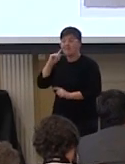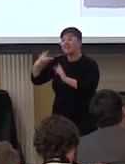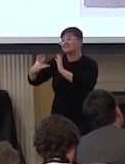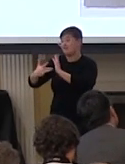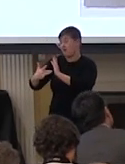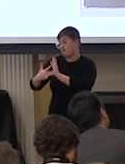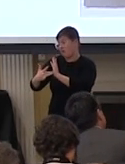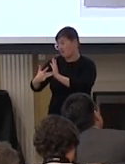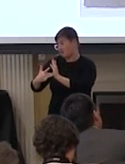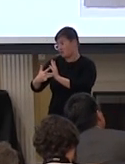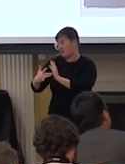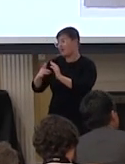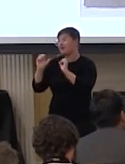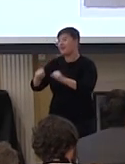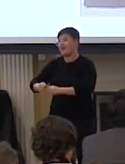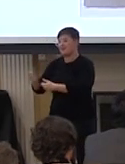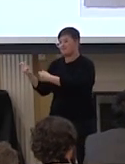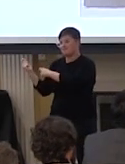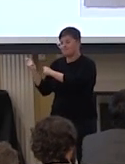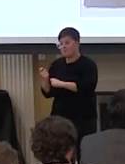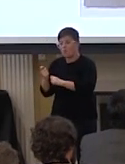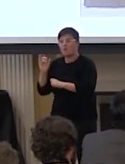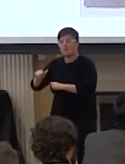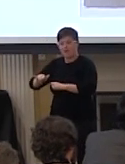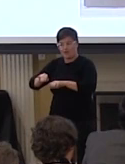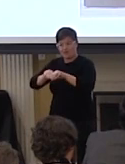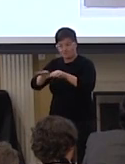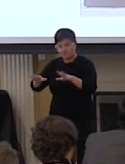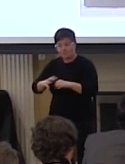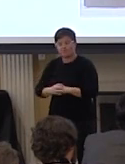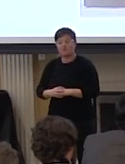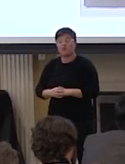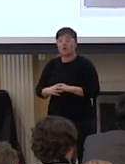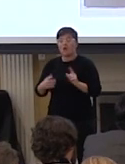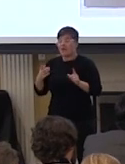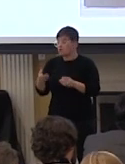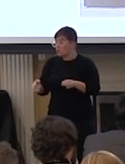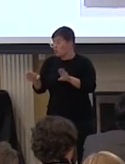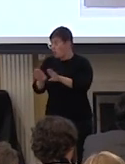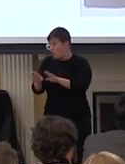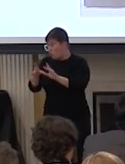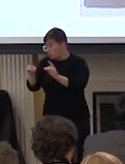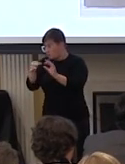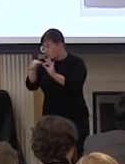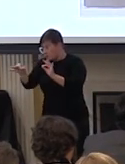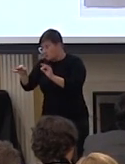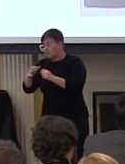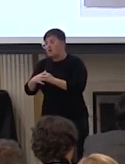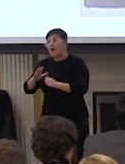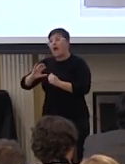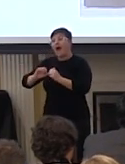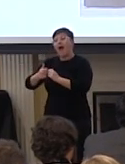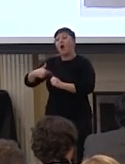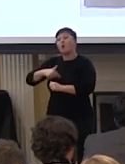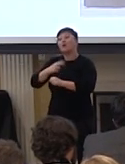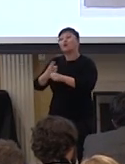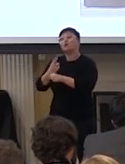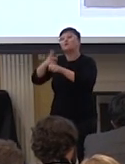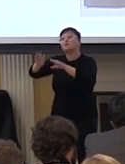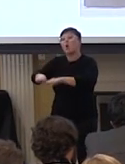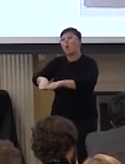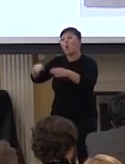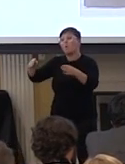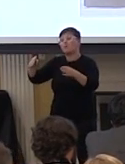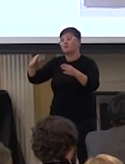can uh can bring that to us uh just to close um the way that we can use hope and action